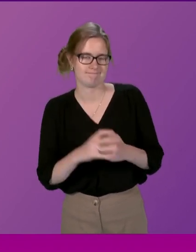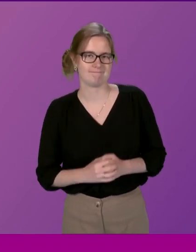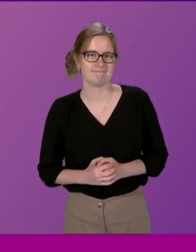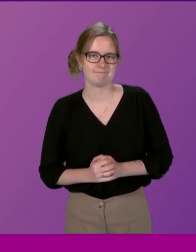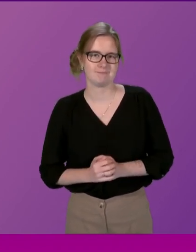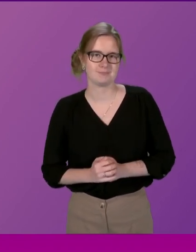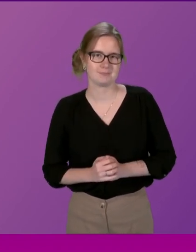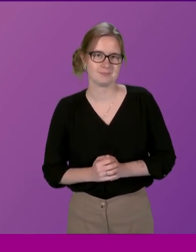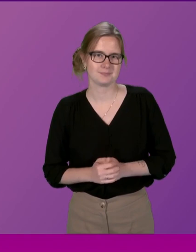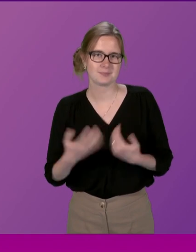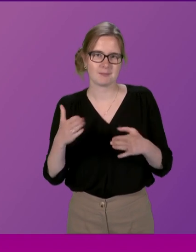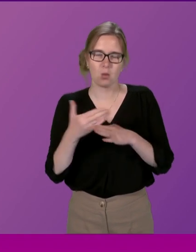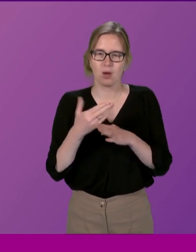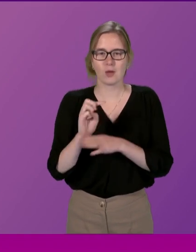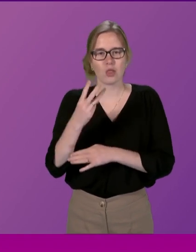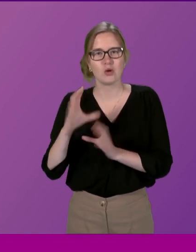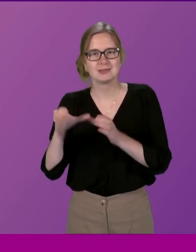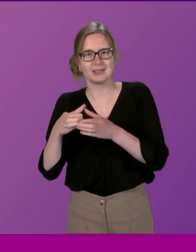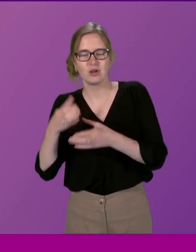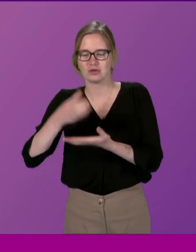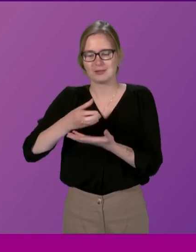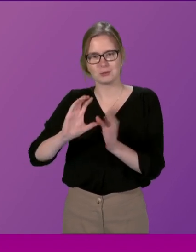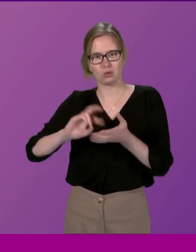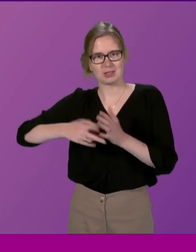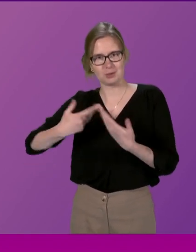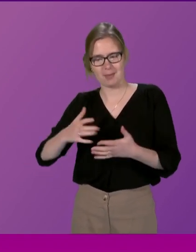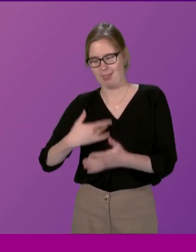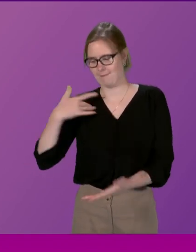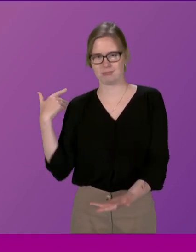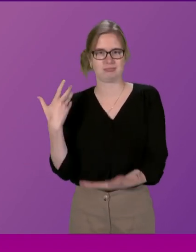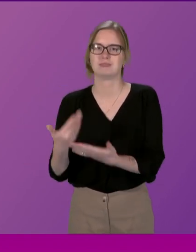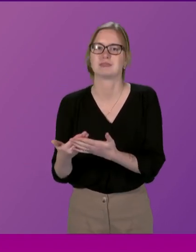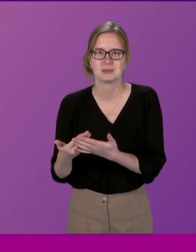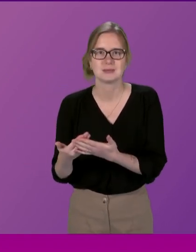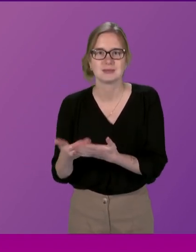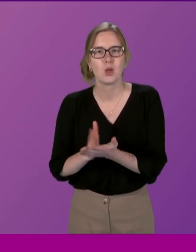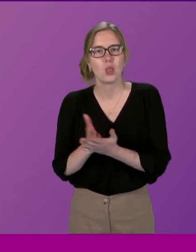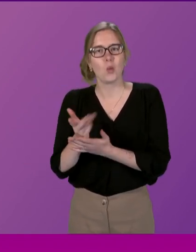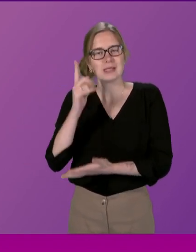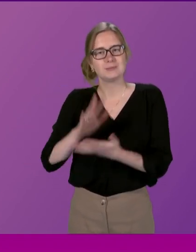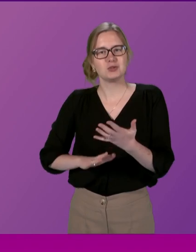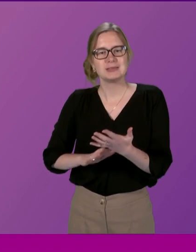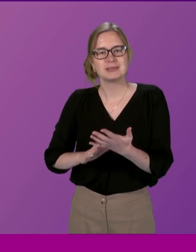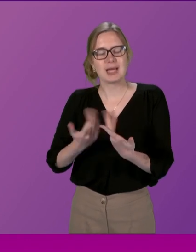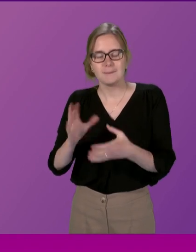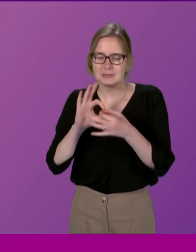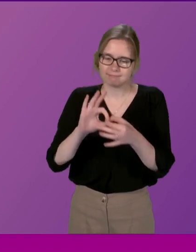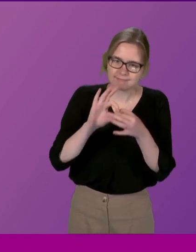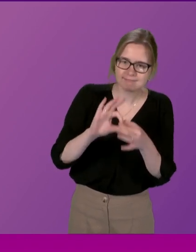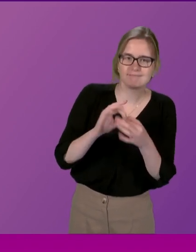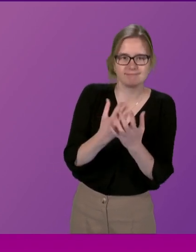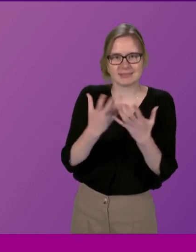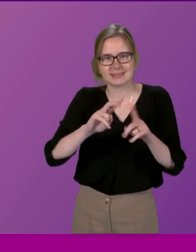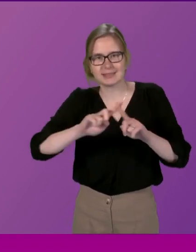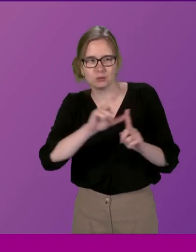I've worked in third sector and charity organization all my life through this I've engaged with many